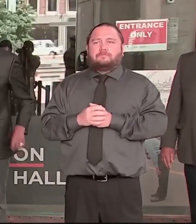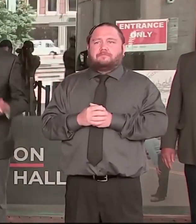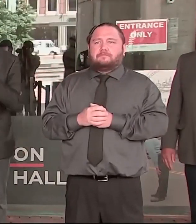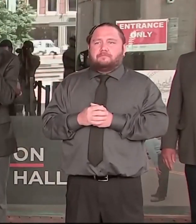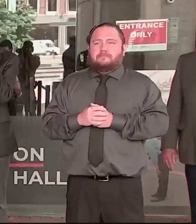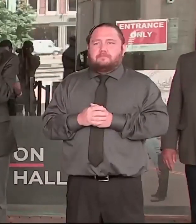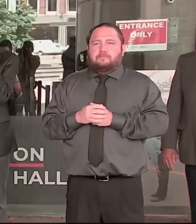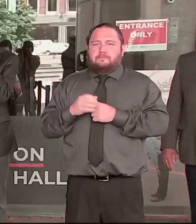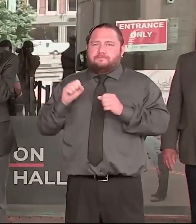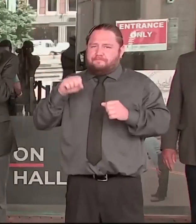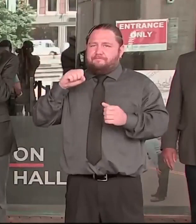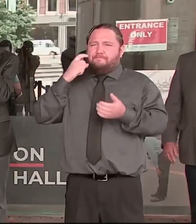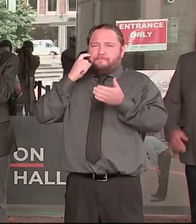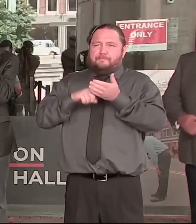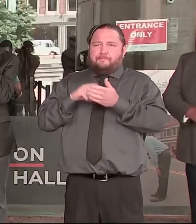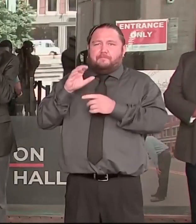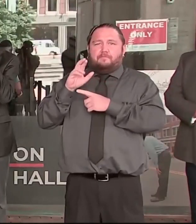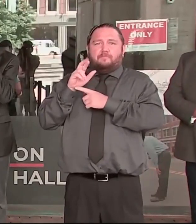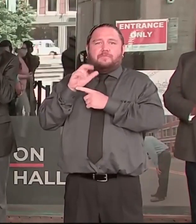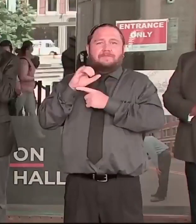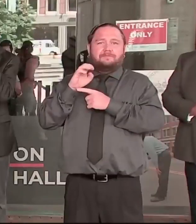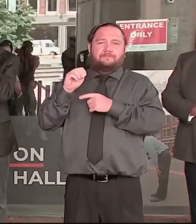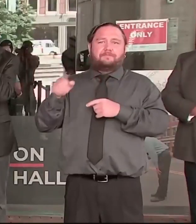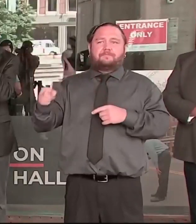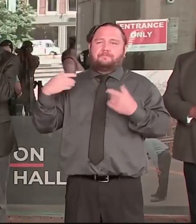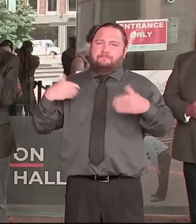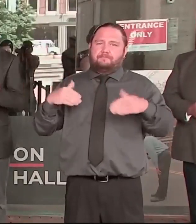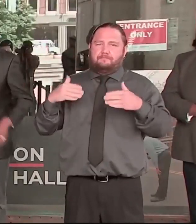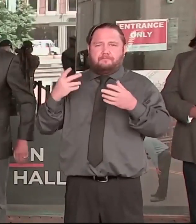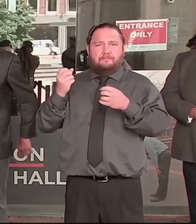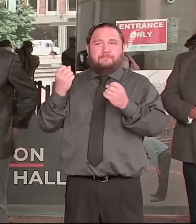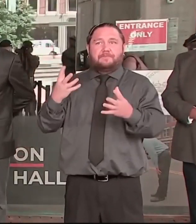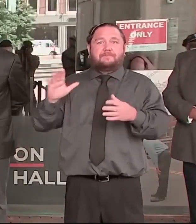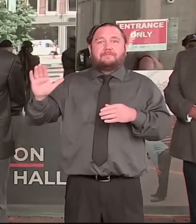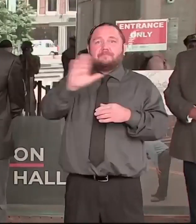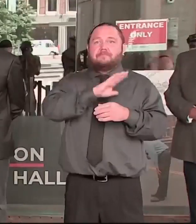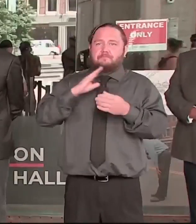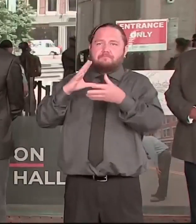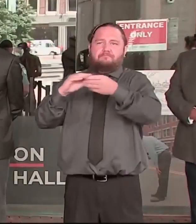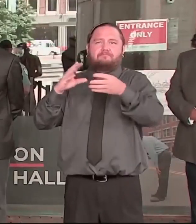shapes lives and hurts communities, as we're seeing right now.